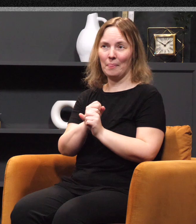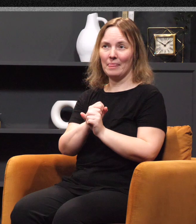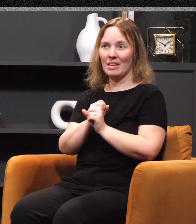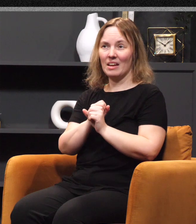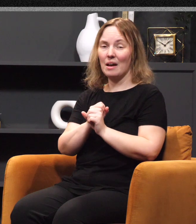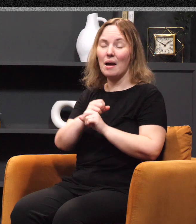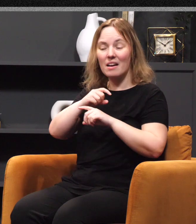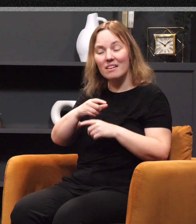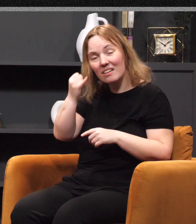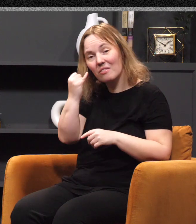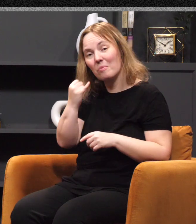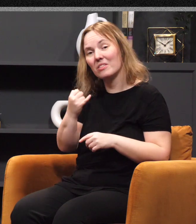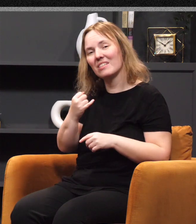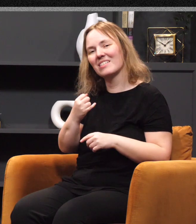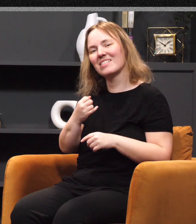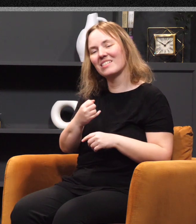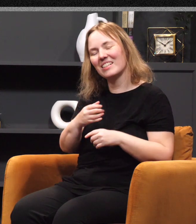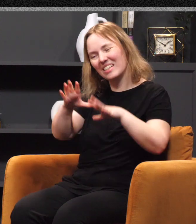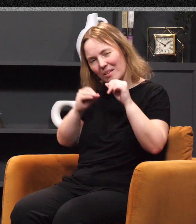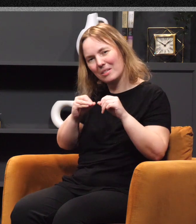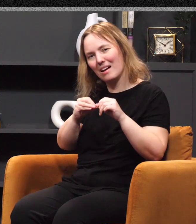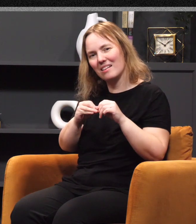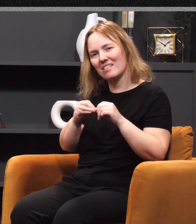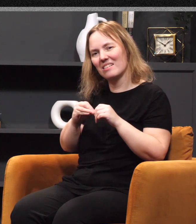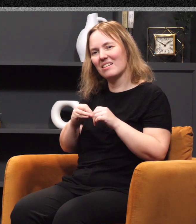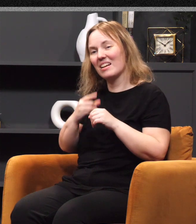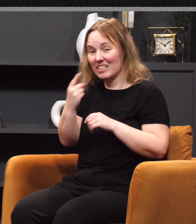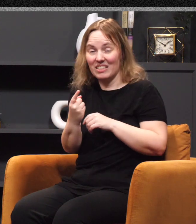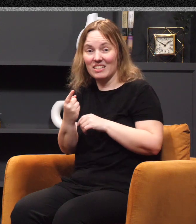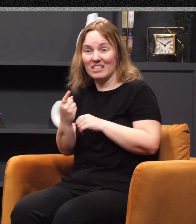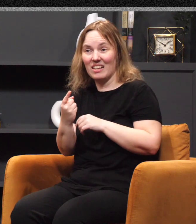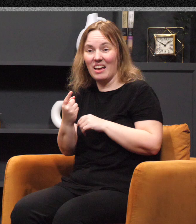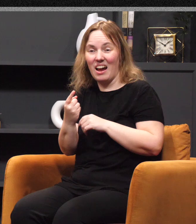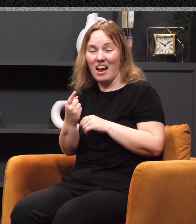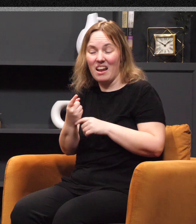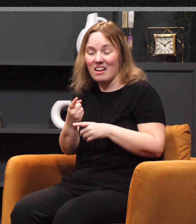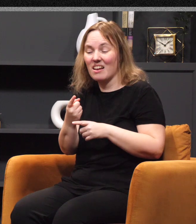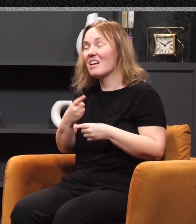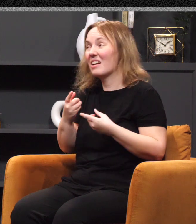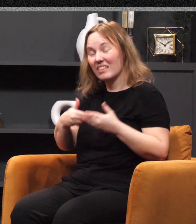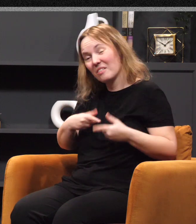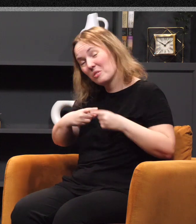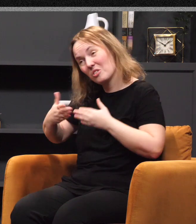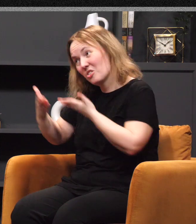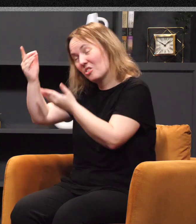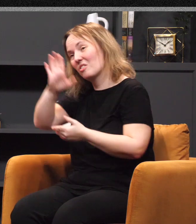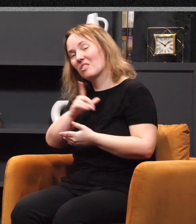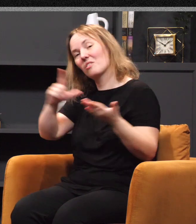make their way back to the Lord. But oftentimes when a person has decided, I want to do what I want to do, well, the way that I kind of placate myself is I begin to look at